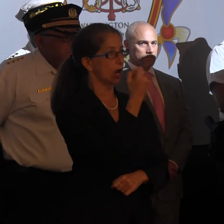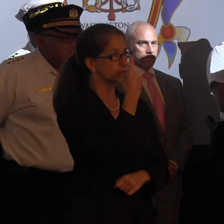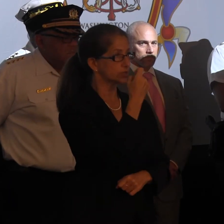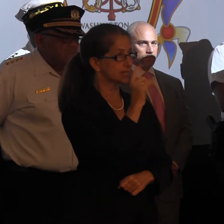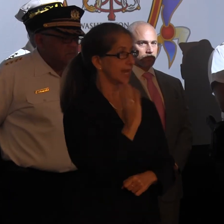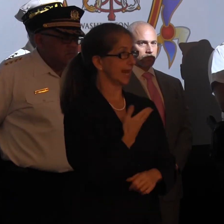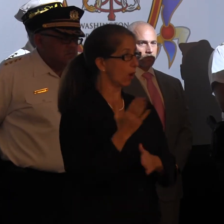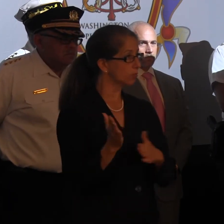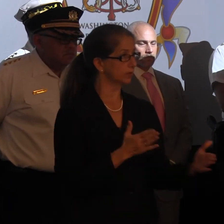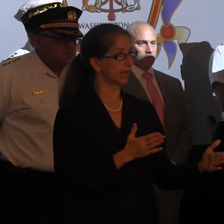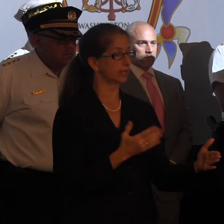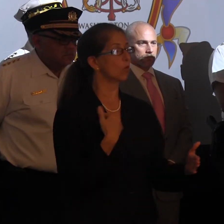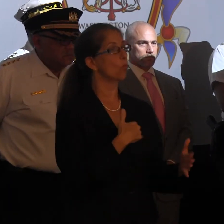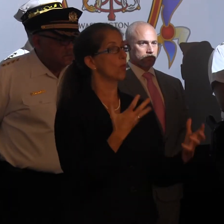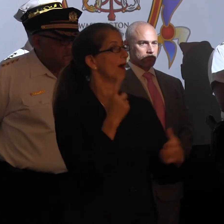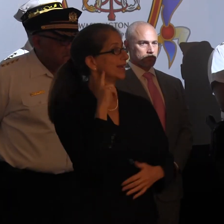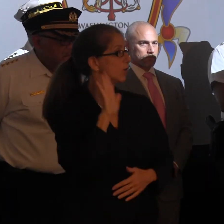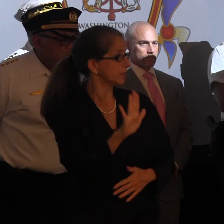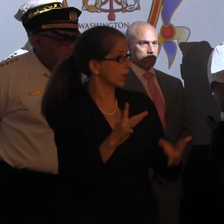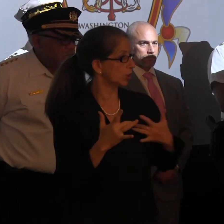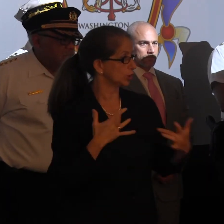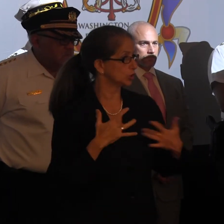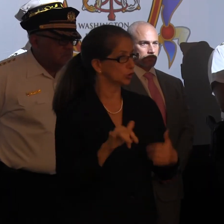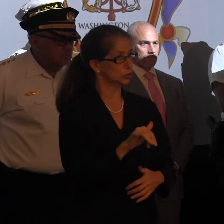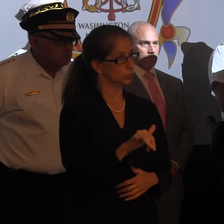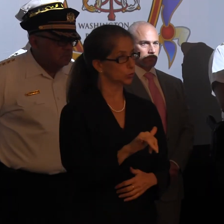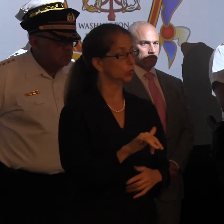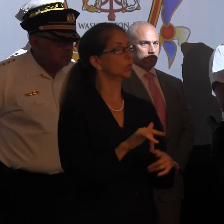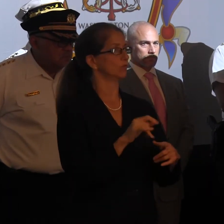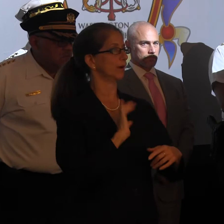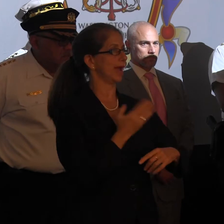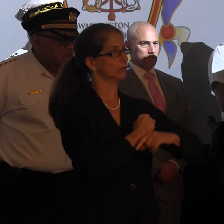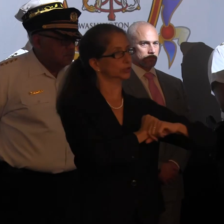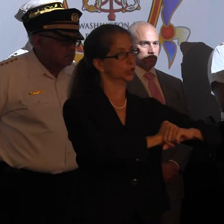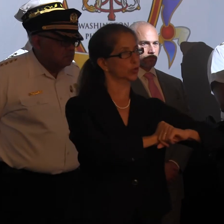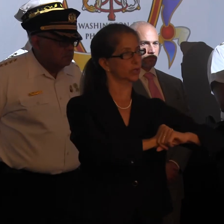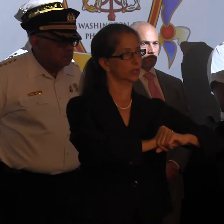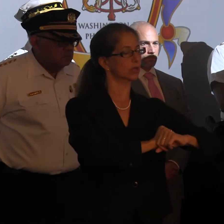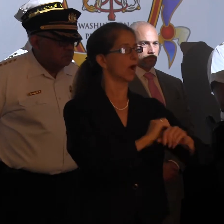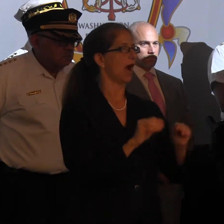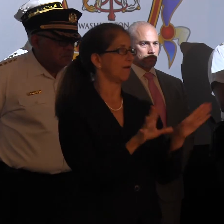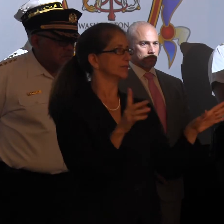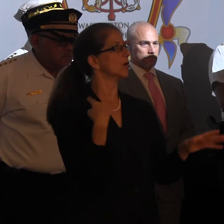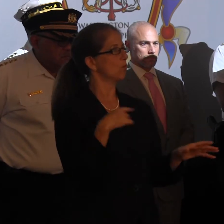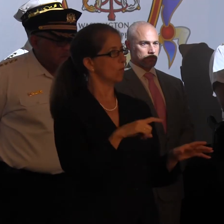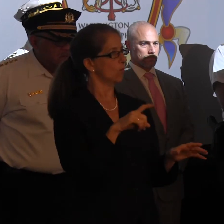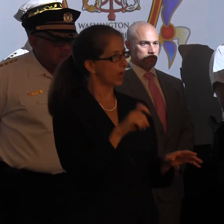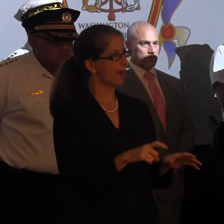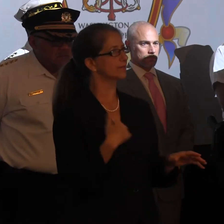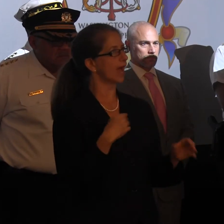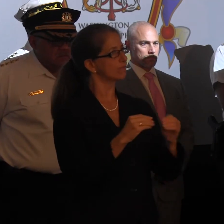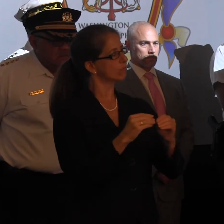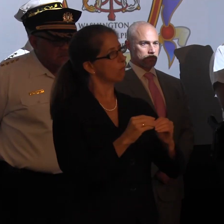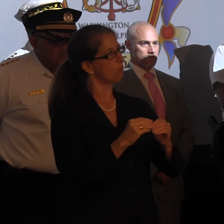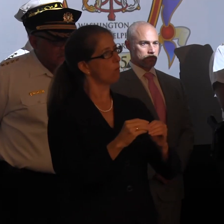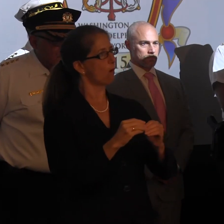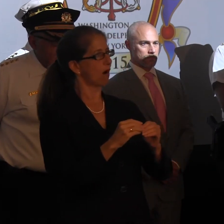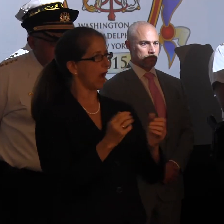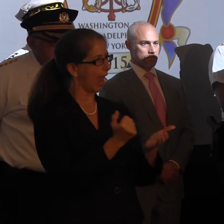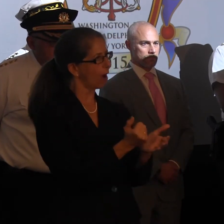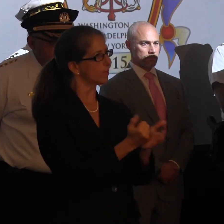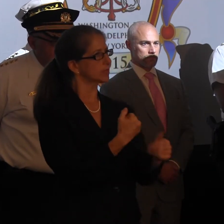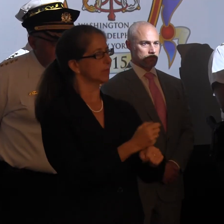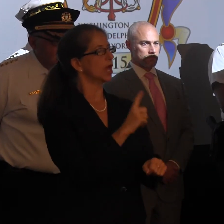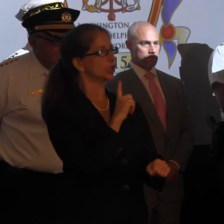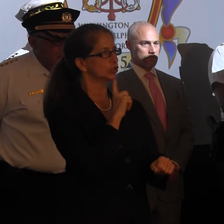what our plan is, and we want to hear what their concerns are, too. And from a security standpoint, obviously we'd have to bring in more assets to ensure that